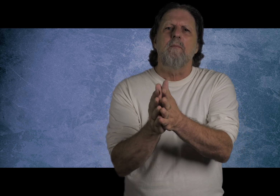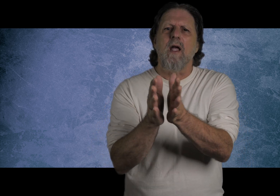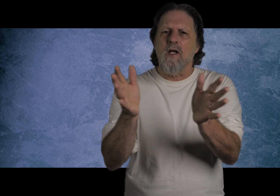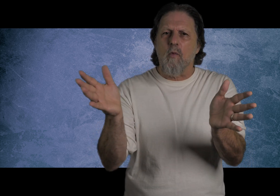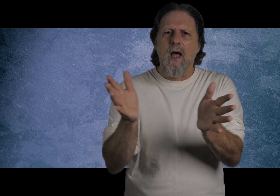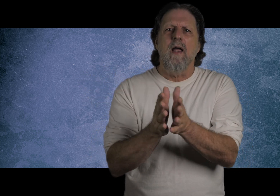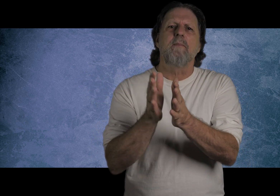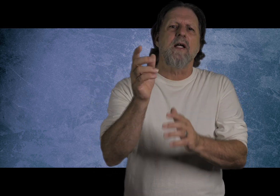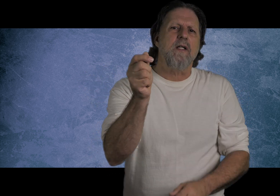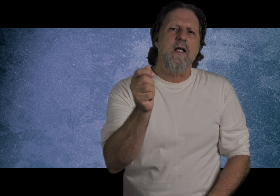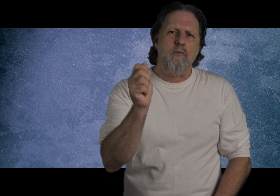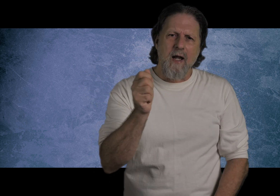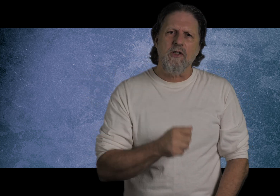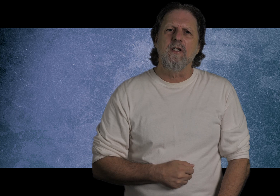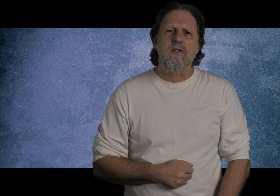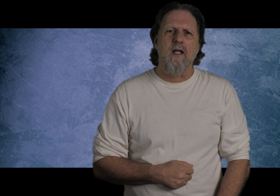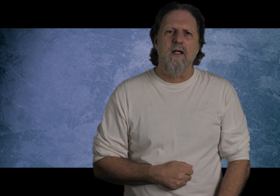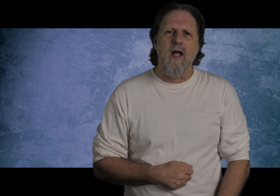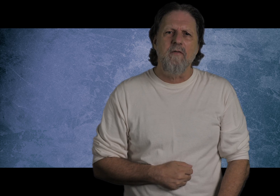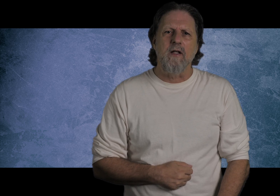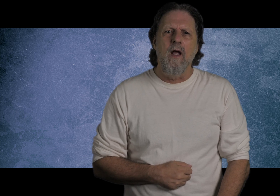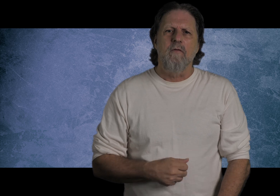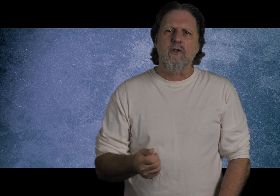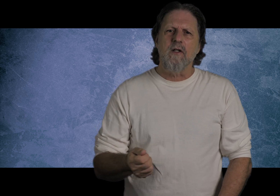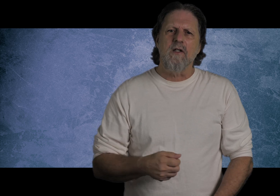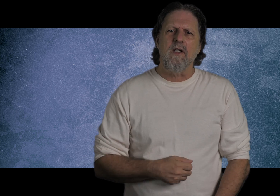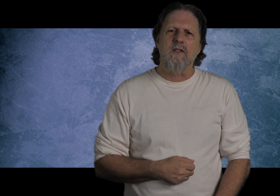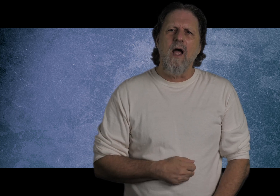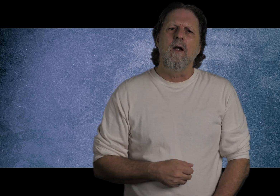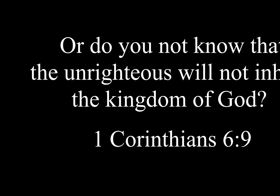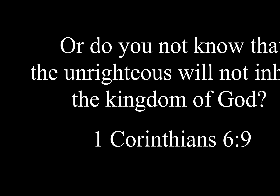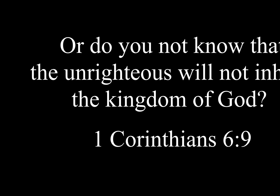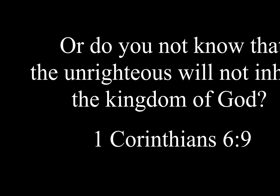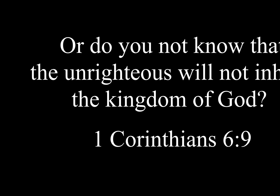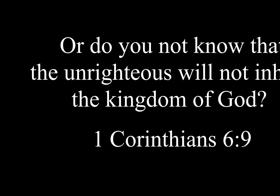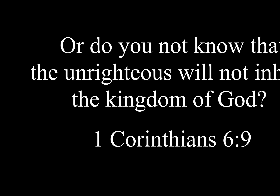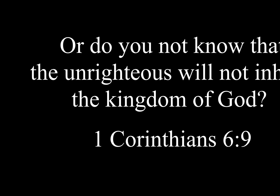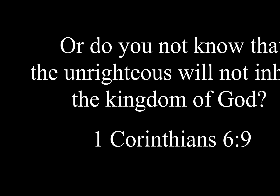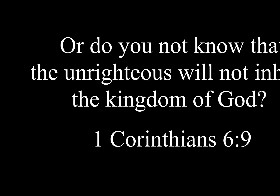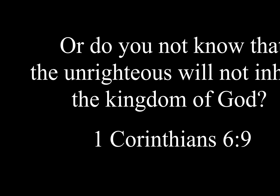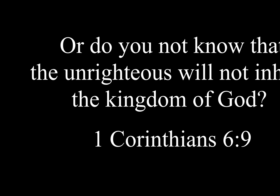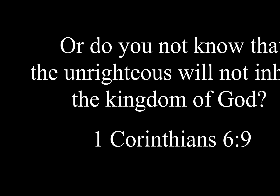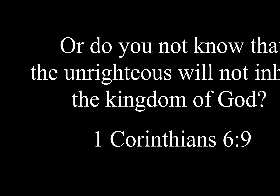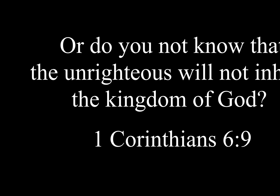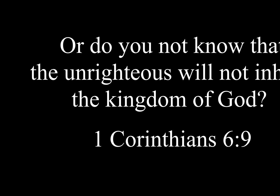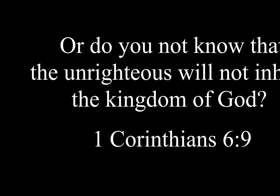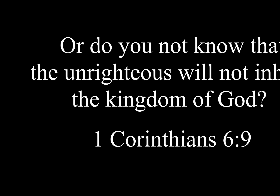Because, why? Because it takes righteousness to get into heaven. 1 Corinthians 6.9, Or do you not know that the unrighteous will not